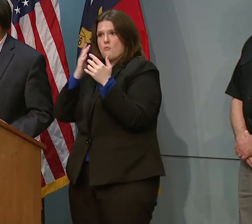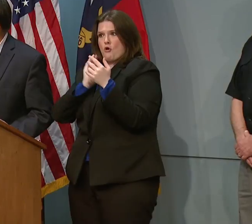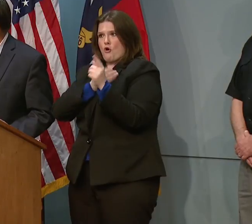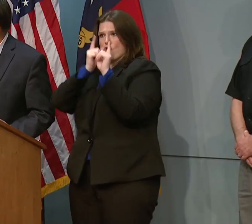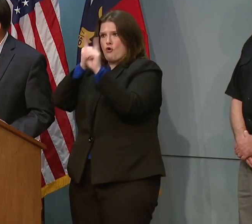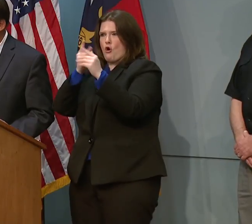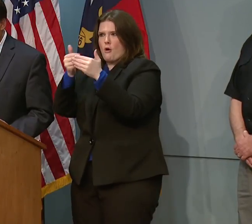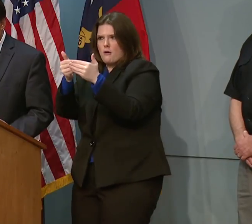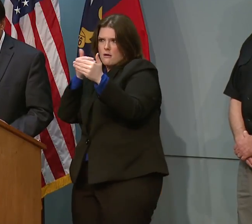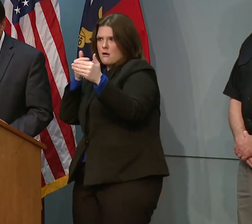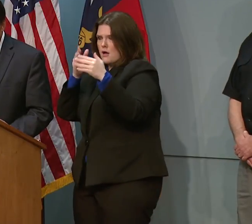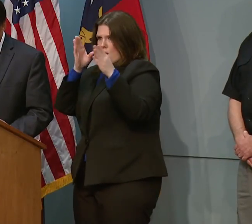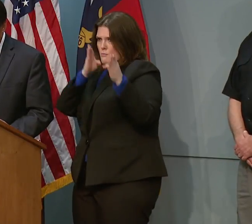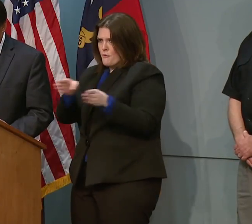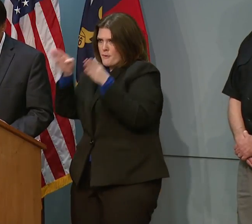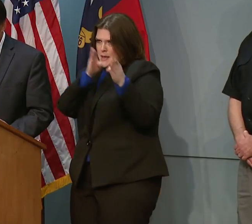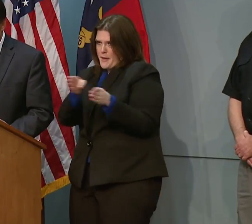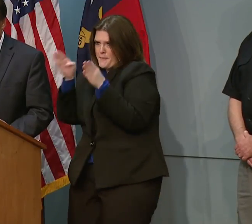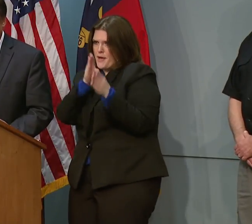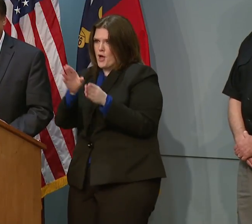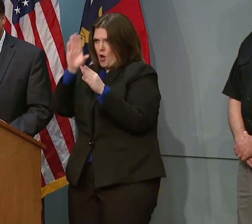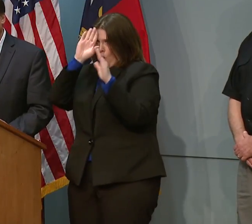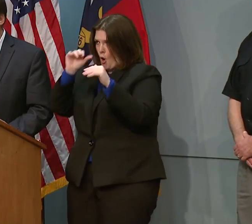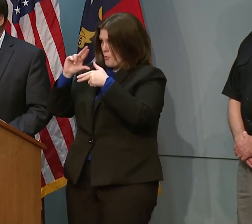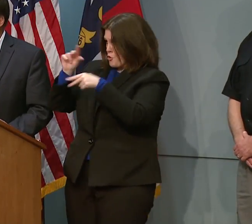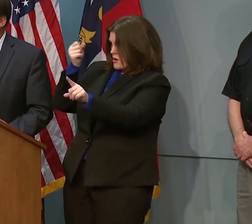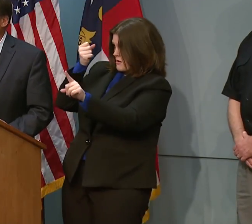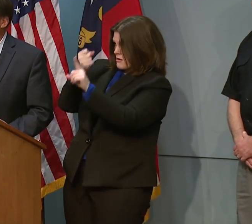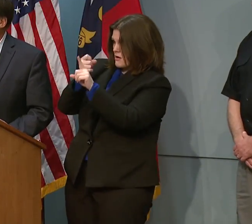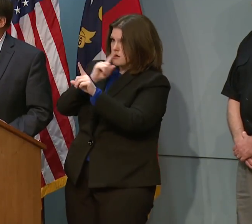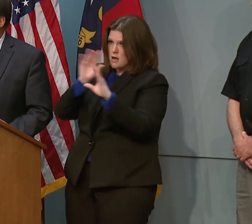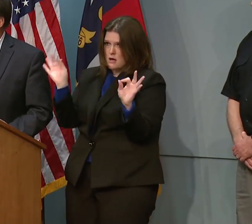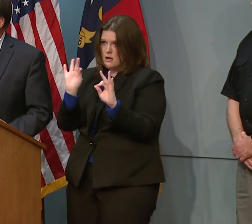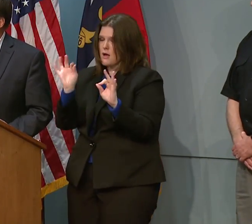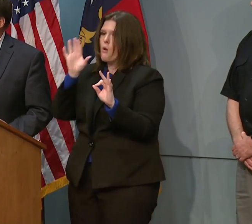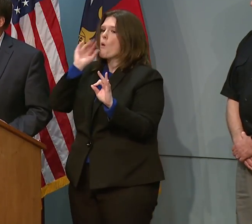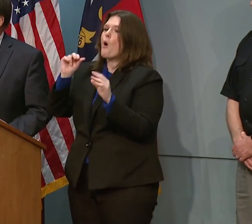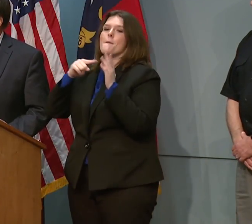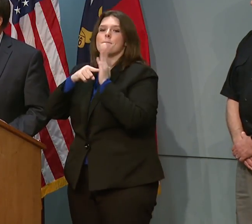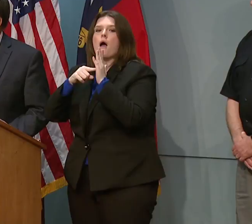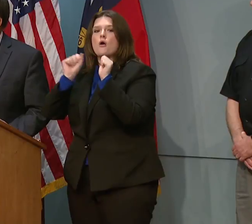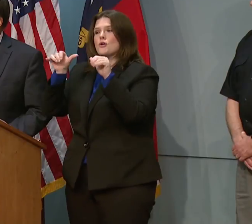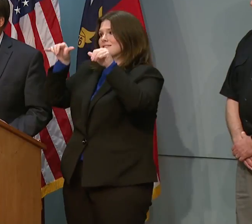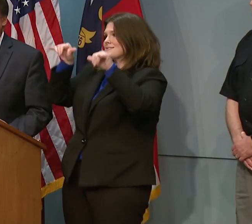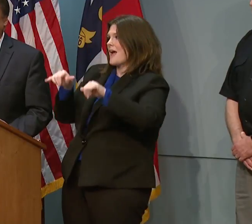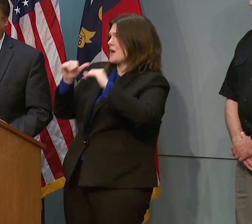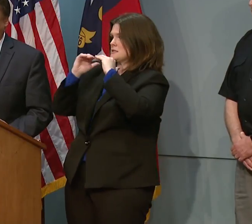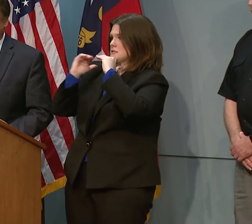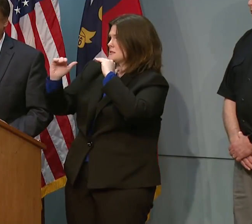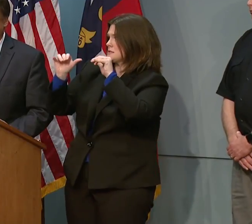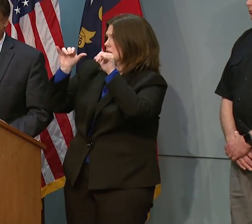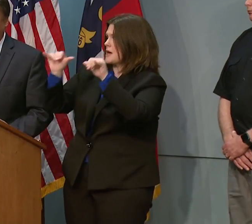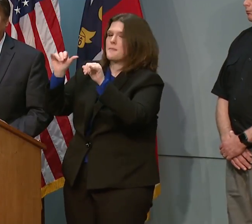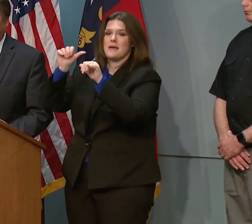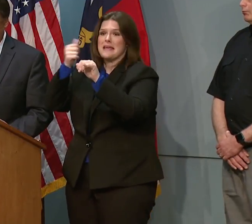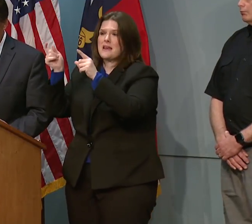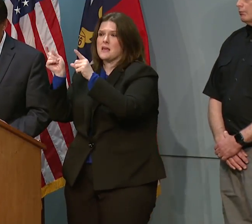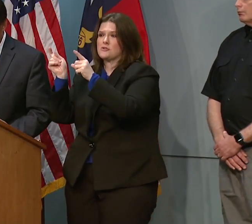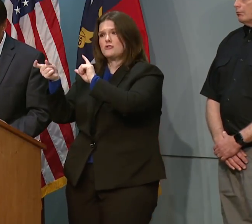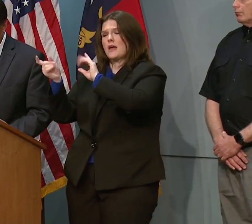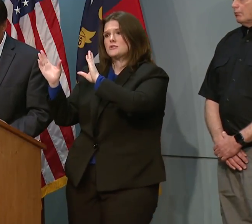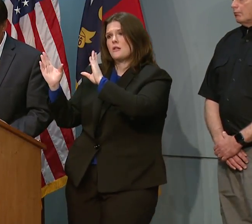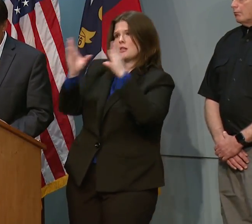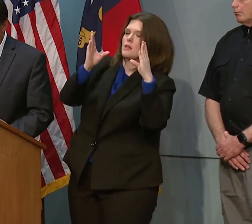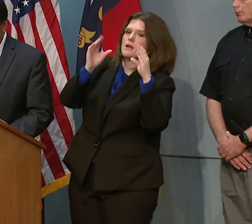underwhelmed. We hope this model stays as it is. But any shift can have a major impact, especially on rainfall